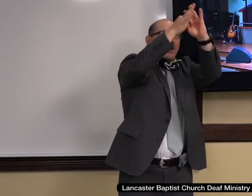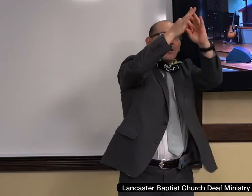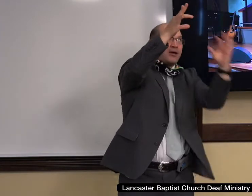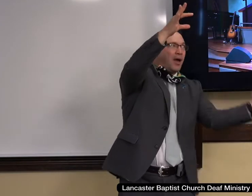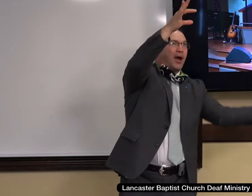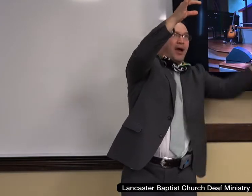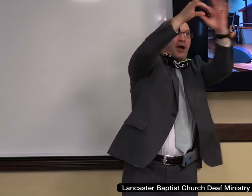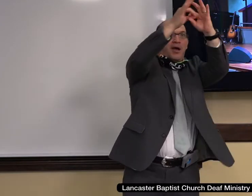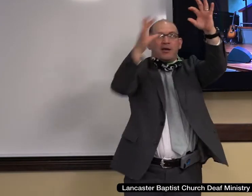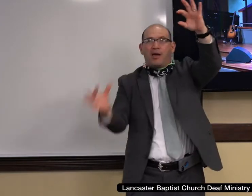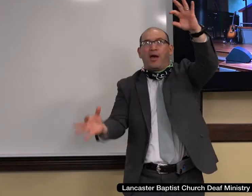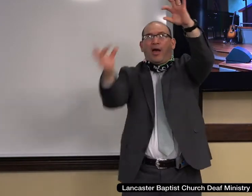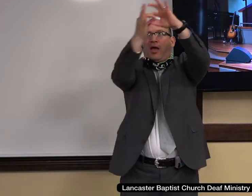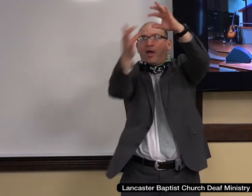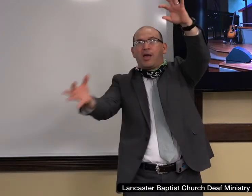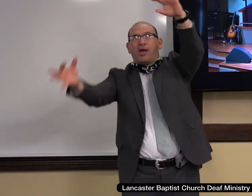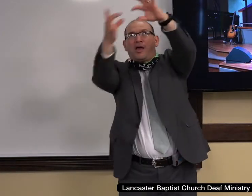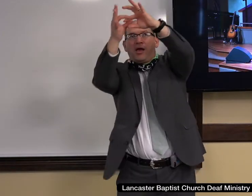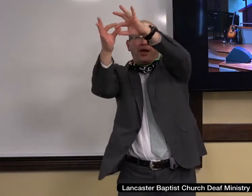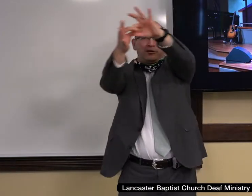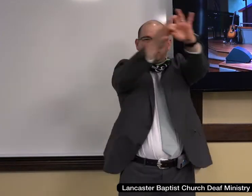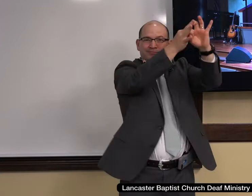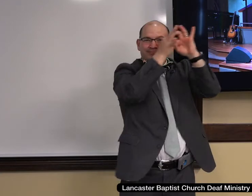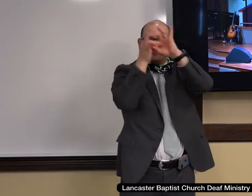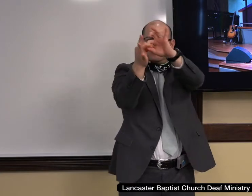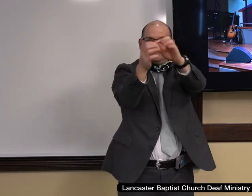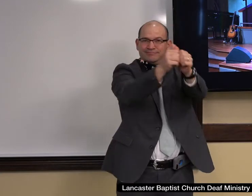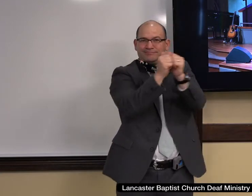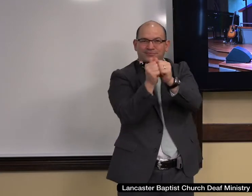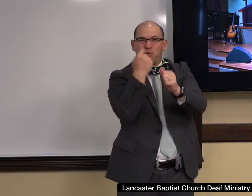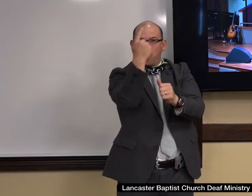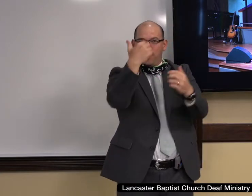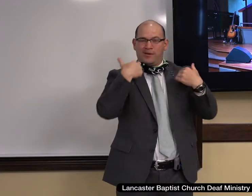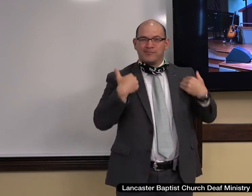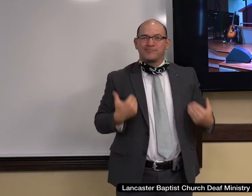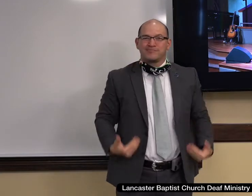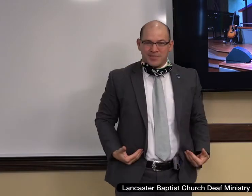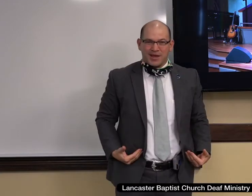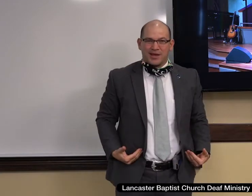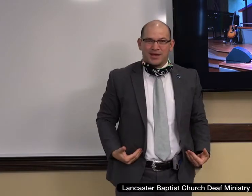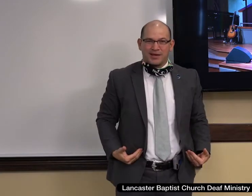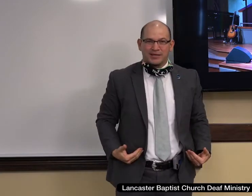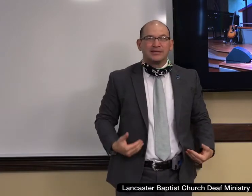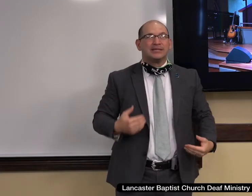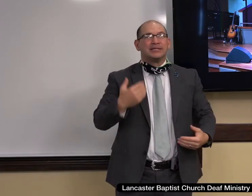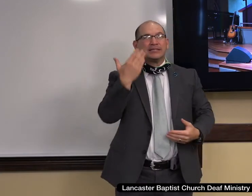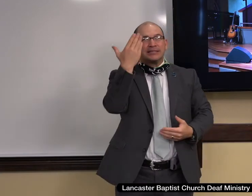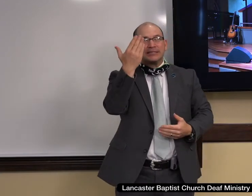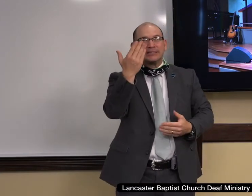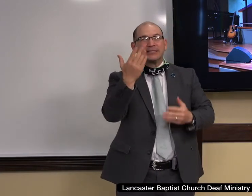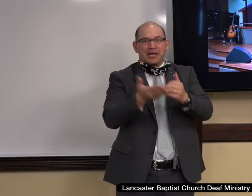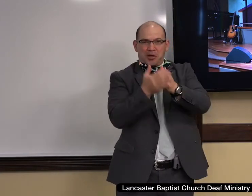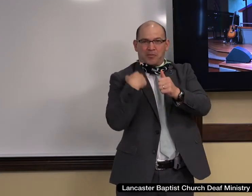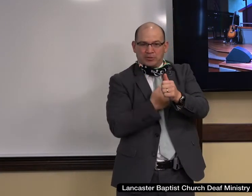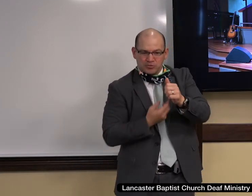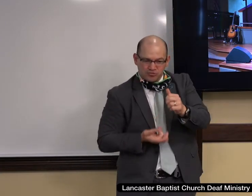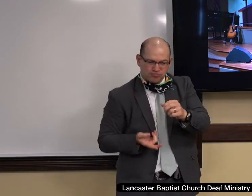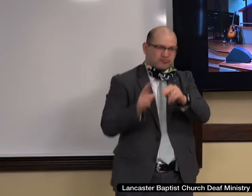joint supply of according to the effectual working of the measure of every part, maketh increase of the body under the edifying